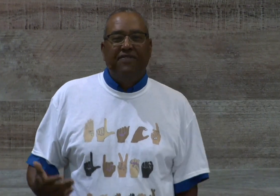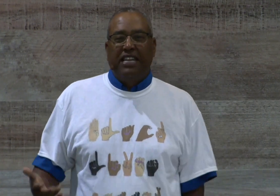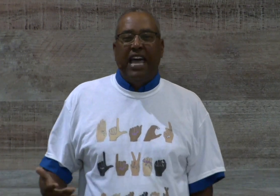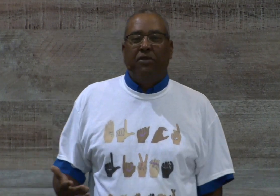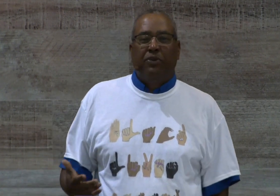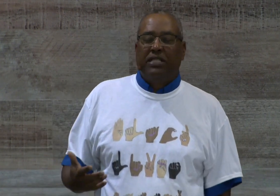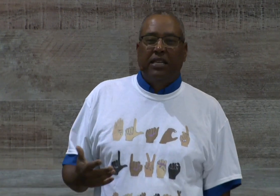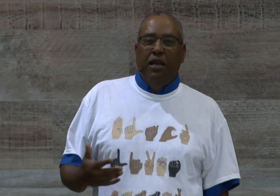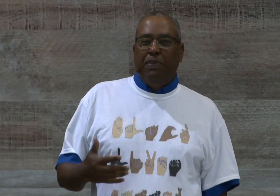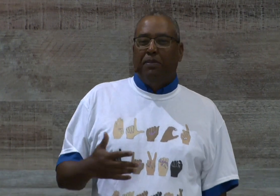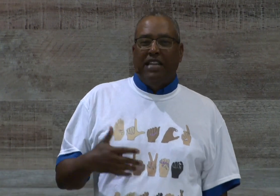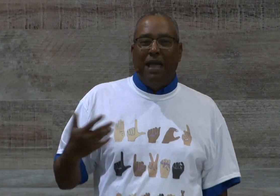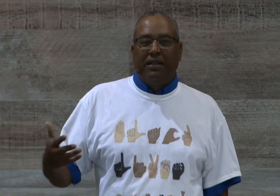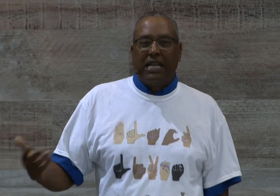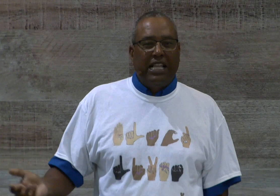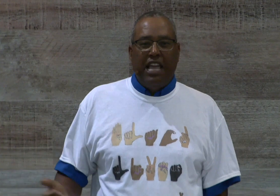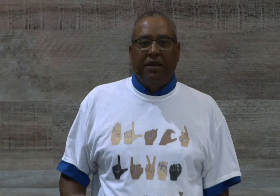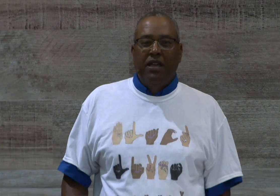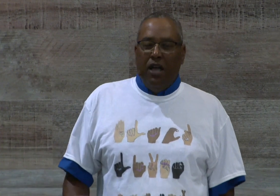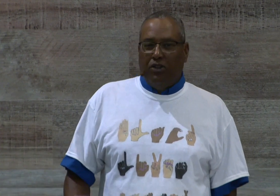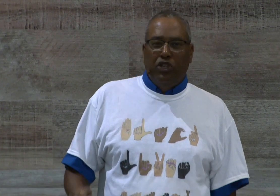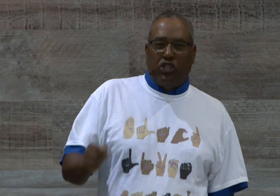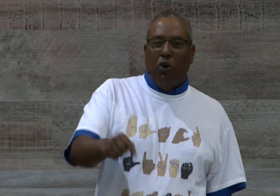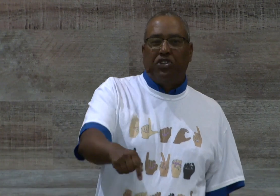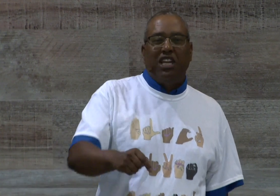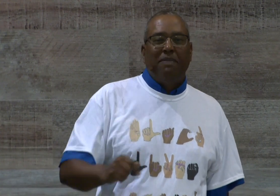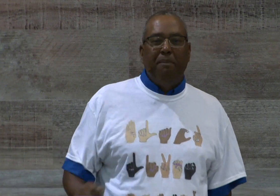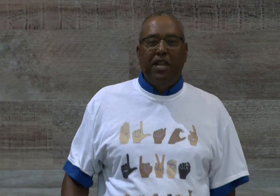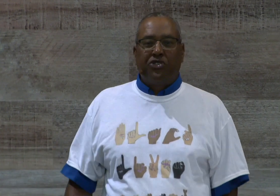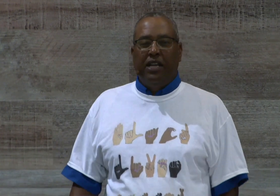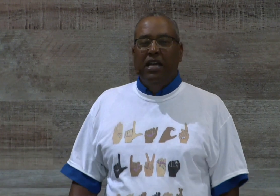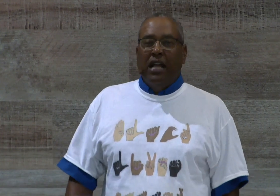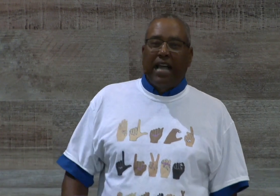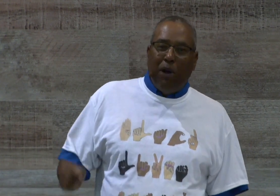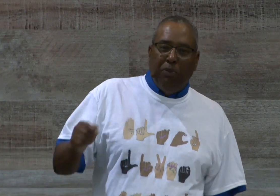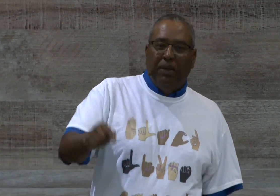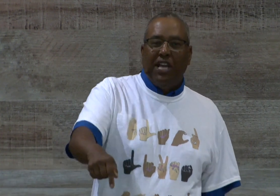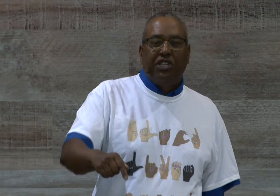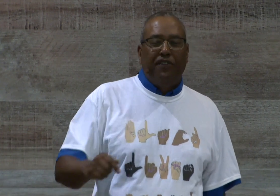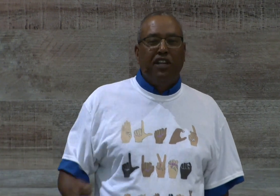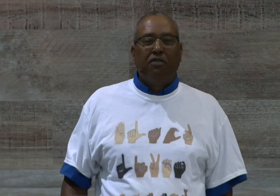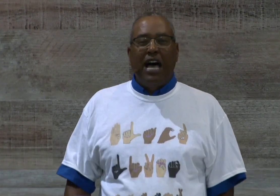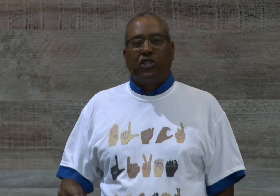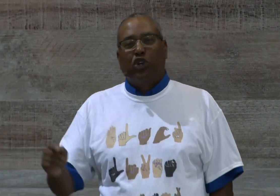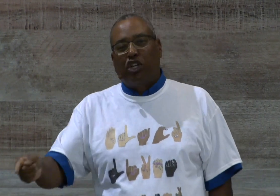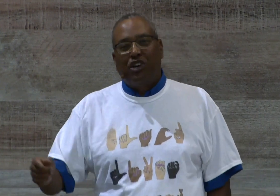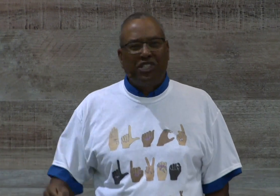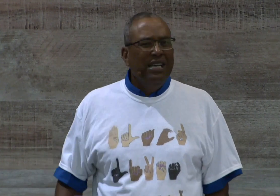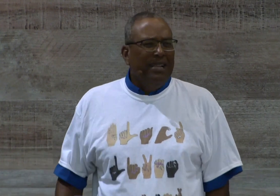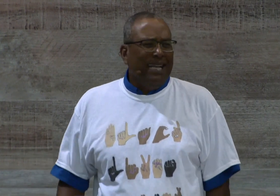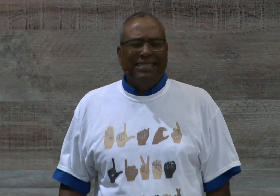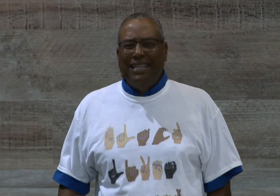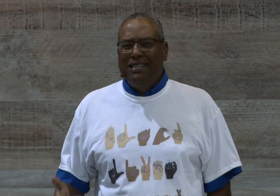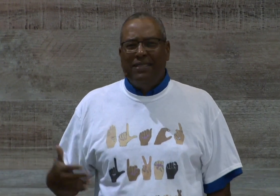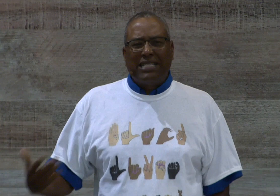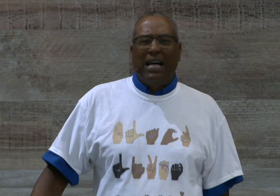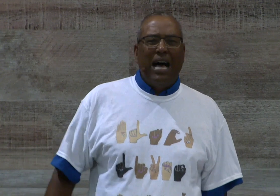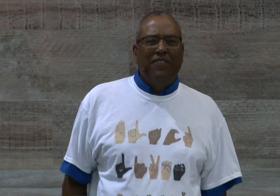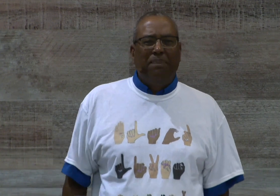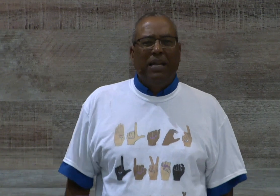now, we see people naming and claiming, you sow a seed in my ministry, and God will bless you. If you don't, God's gonna curse you. Yeah, that's a life in a pit of